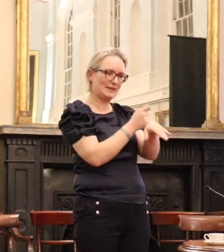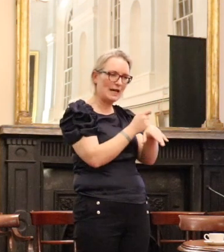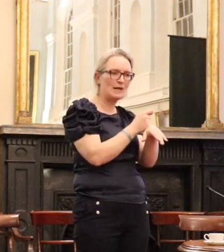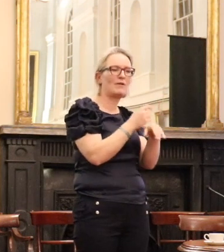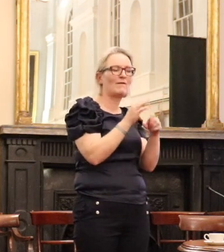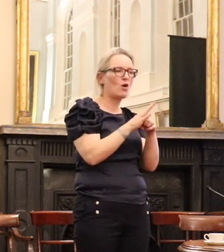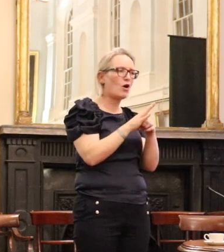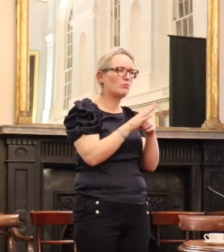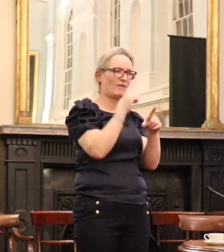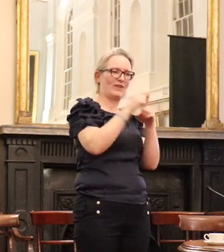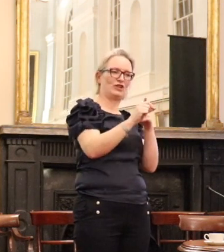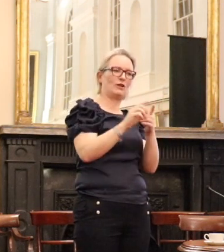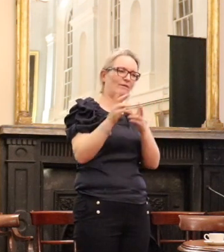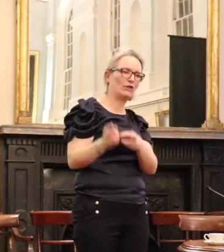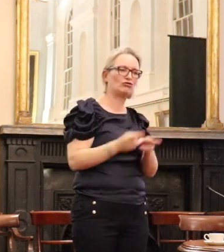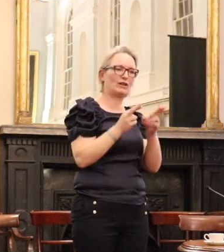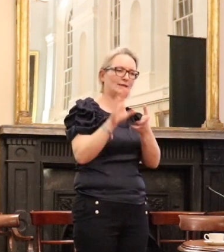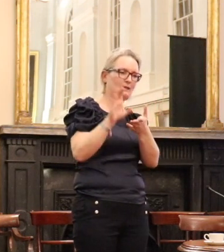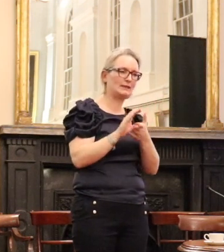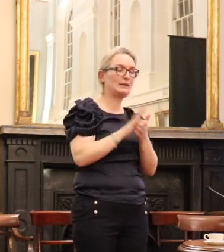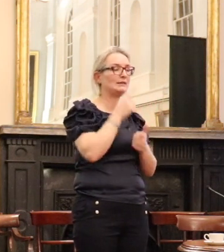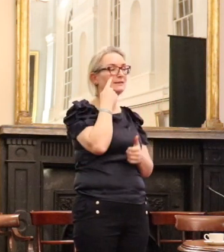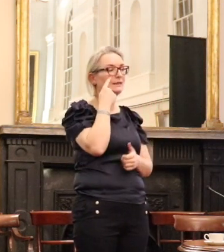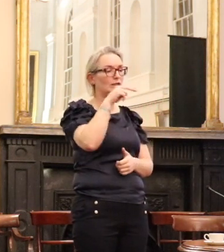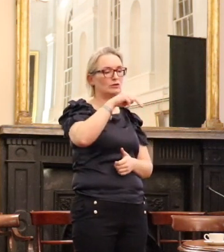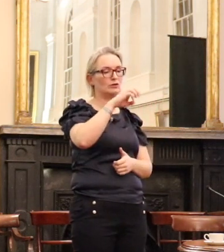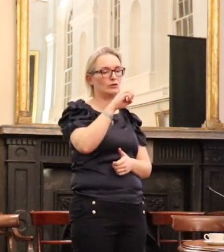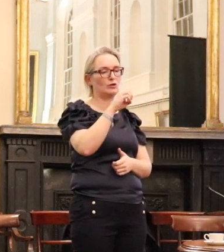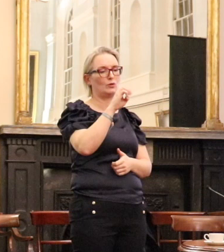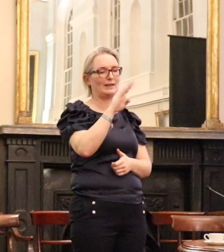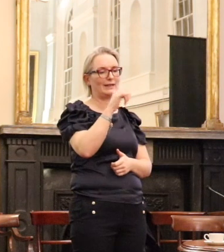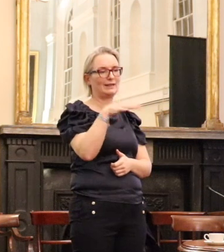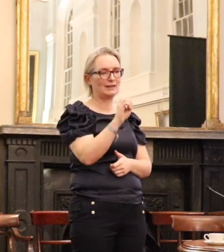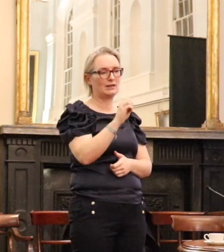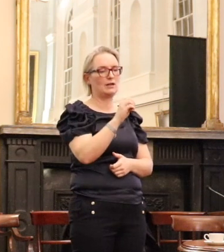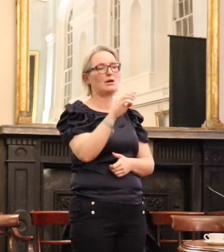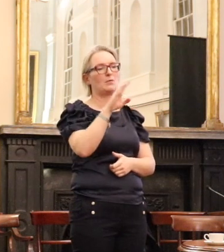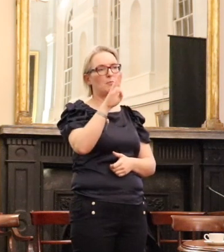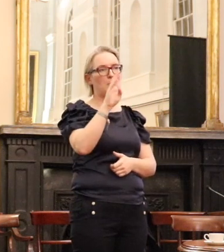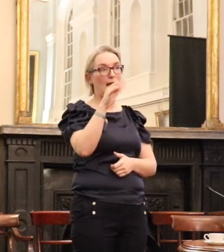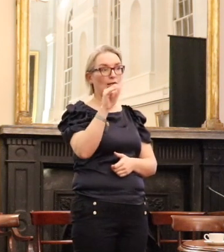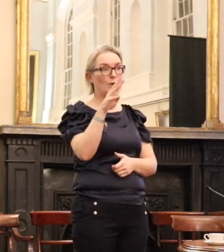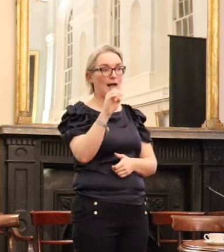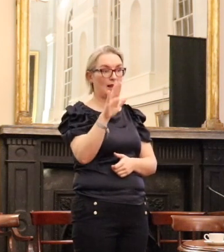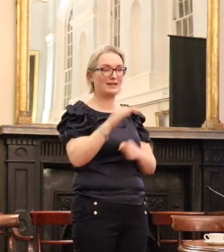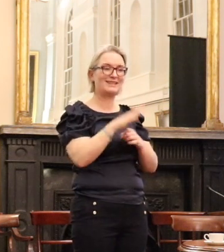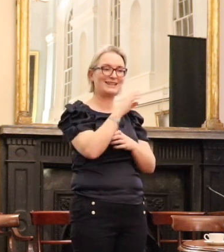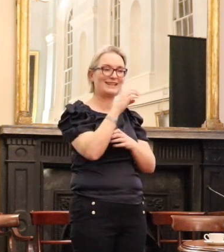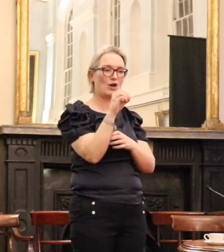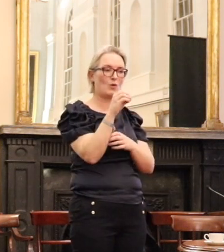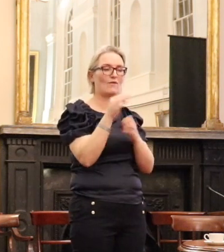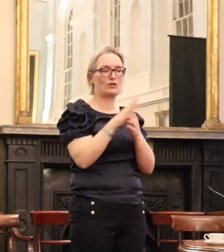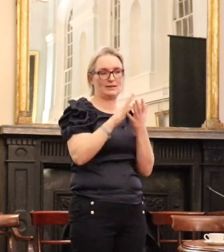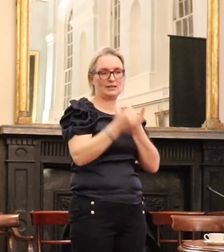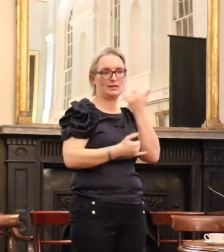organisation. and you see of course in the middle you see who was a CEO for 10 years able to